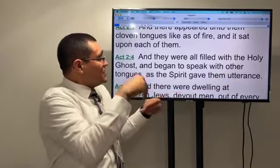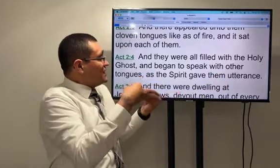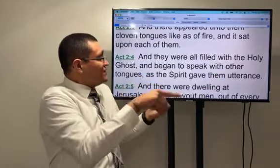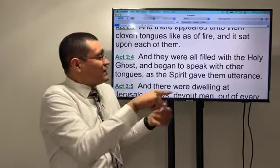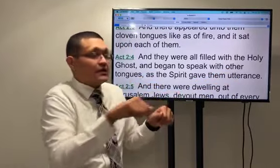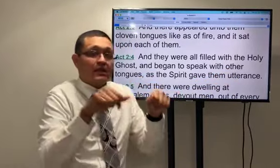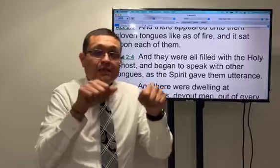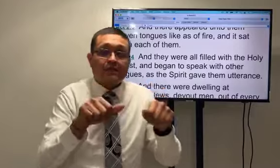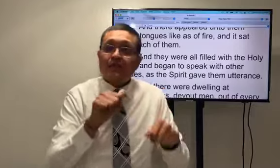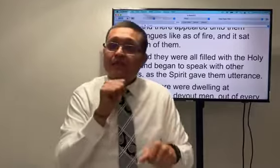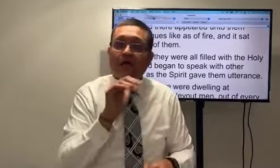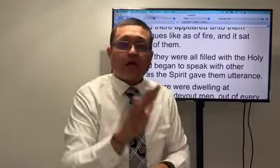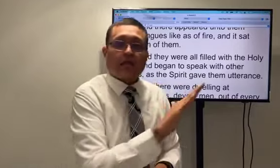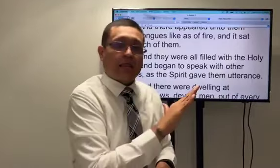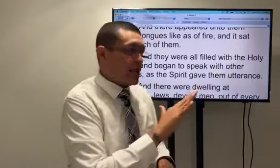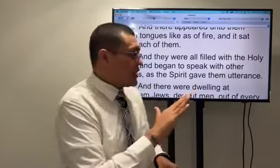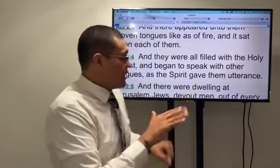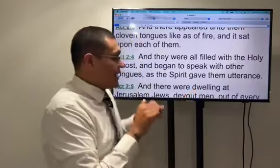gave utterance